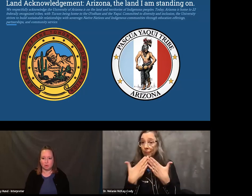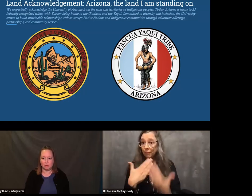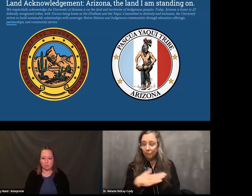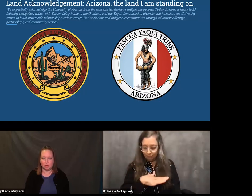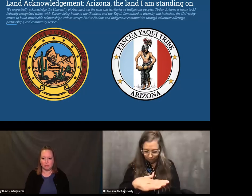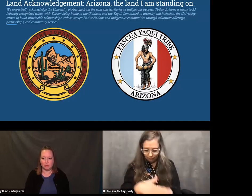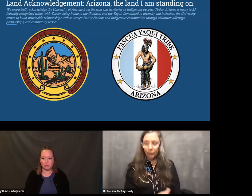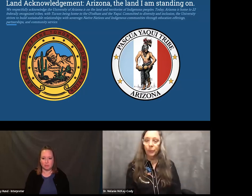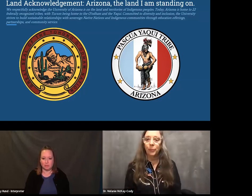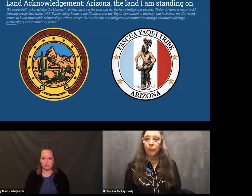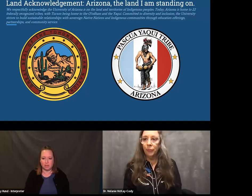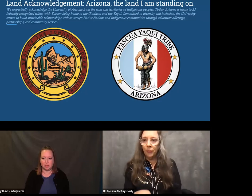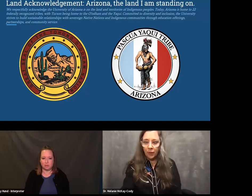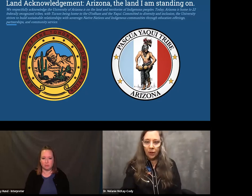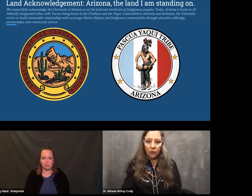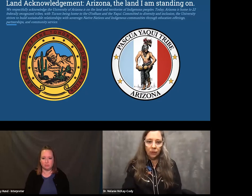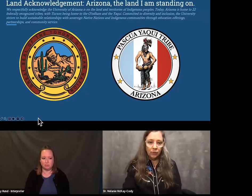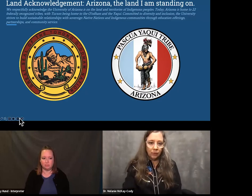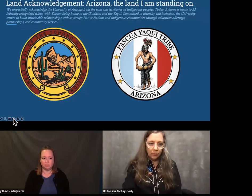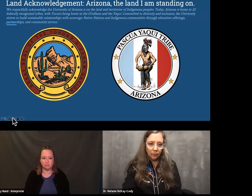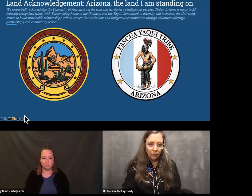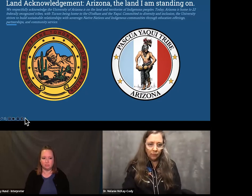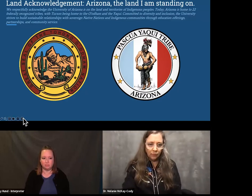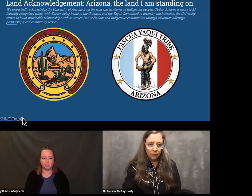to work with their peoples. Thank you.